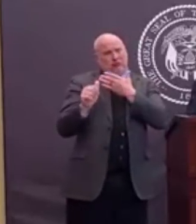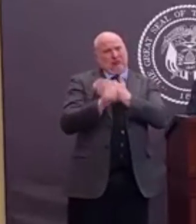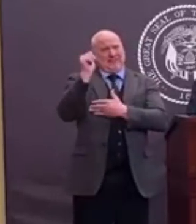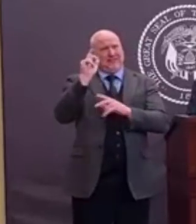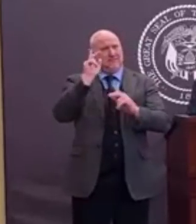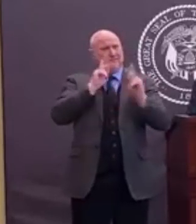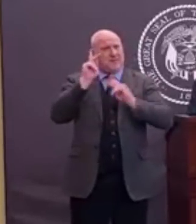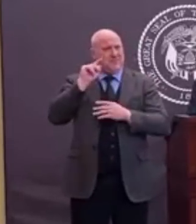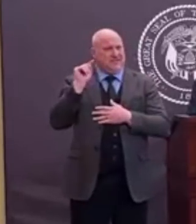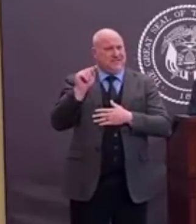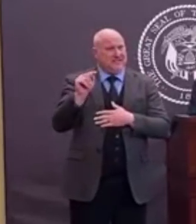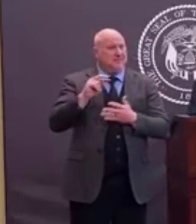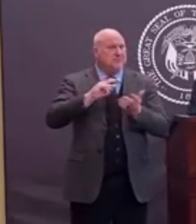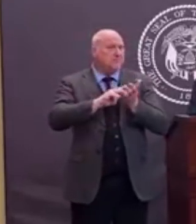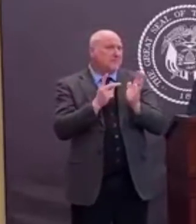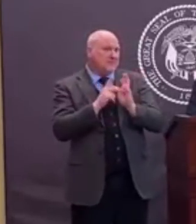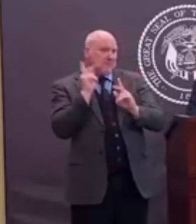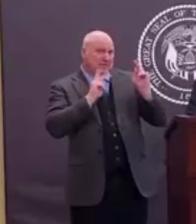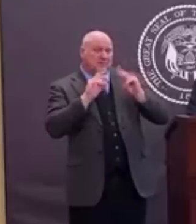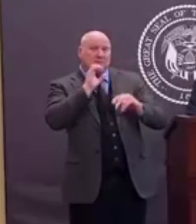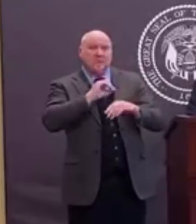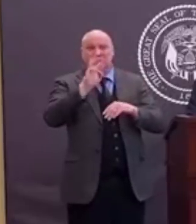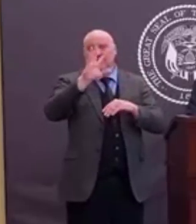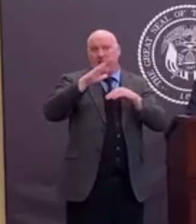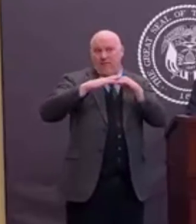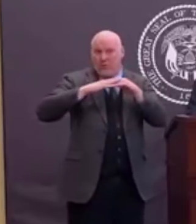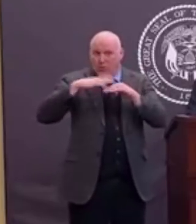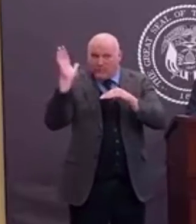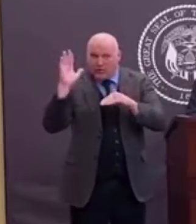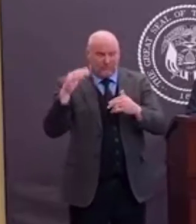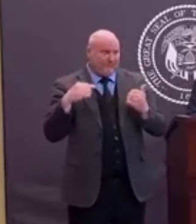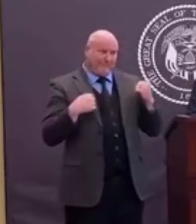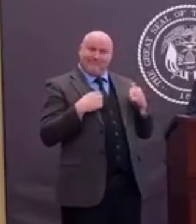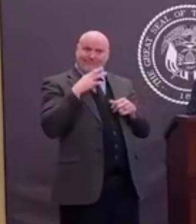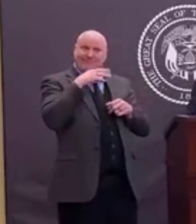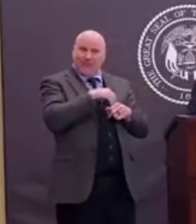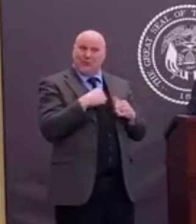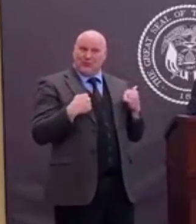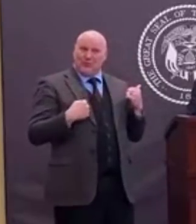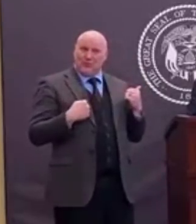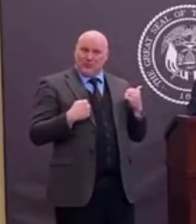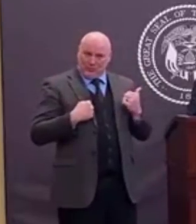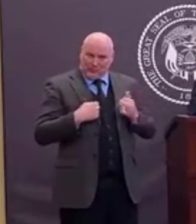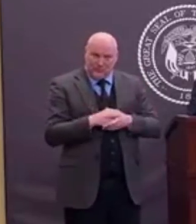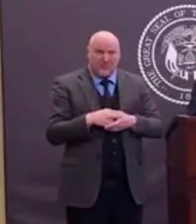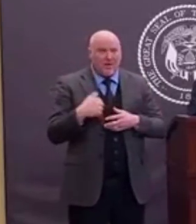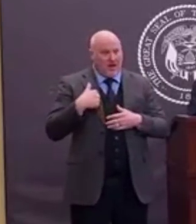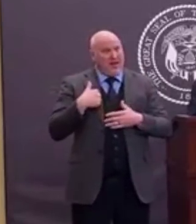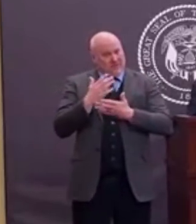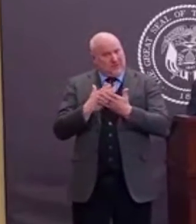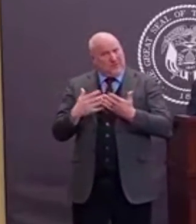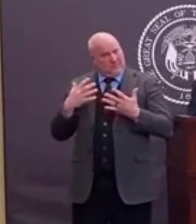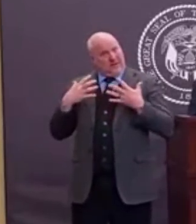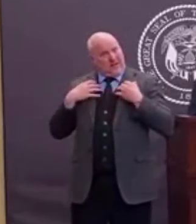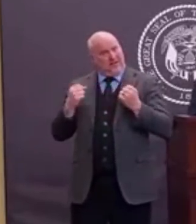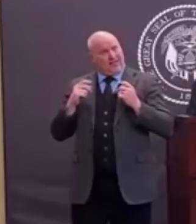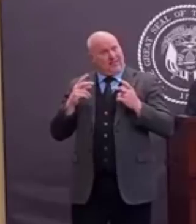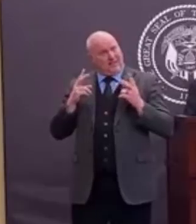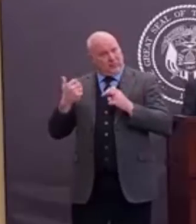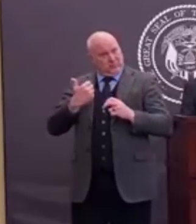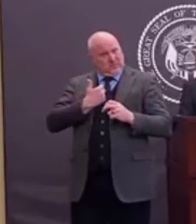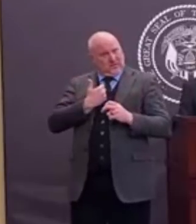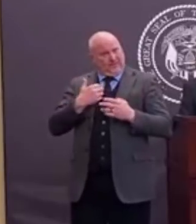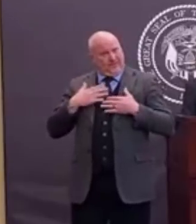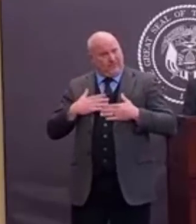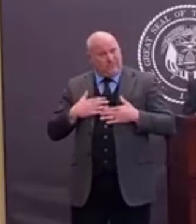that are over 60 years of age, I'm one of them, that has underlying health issues, maybe some respiratory ailments and